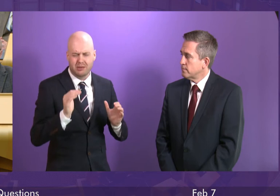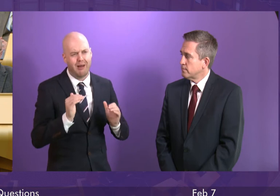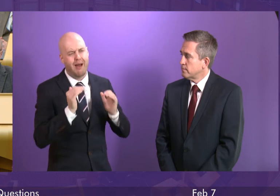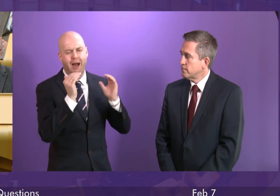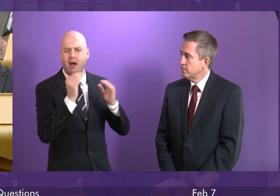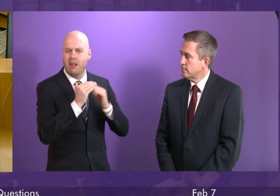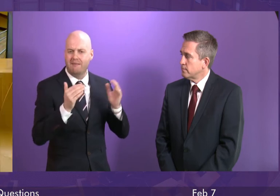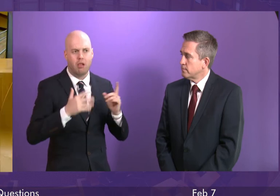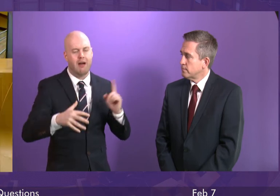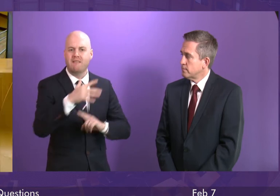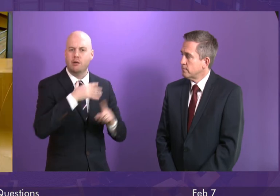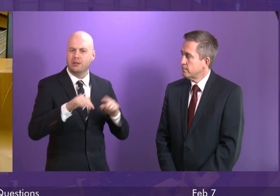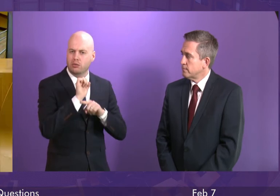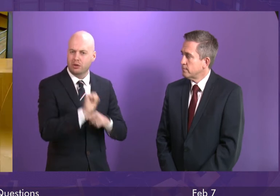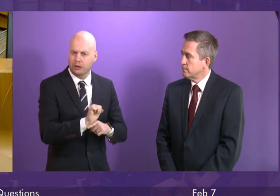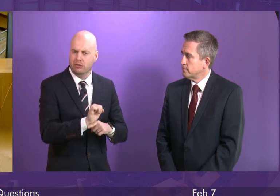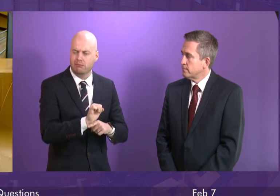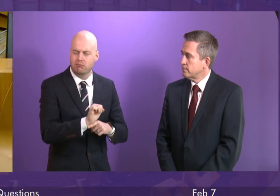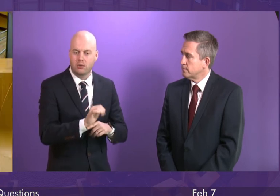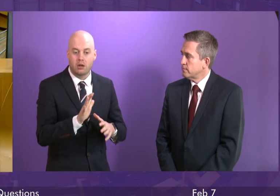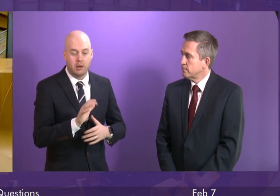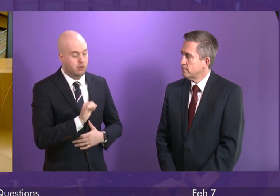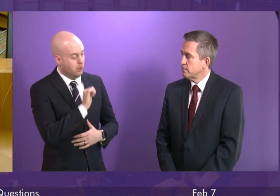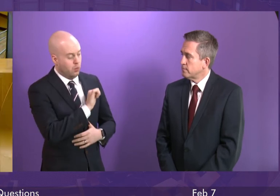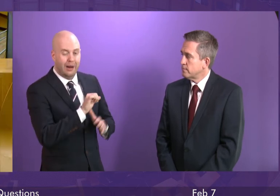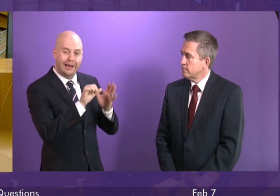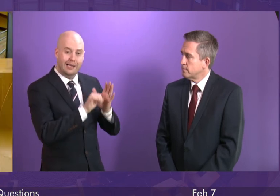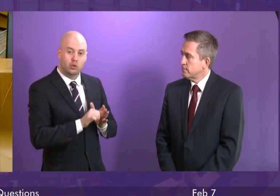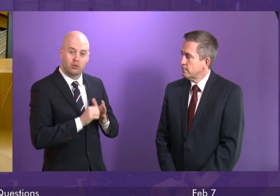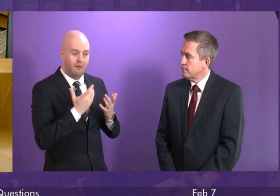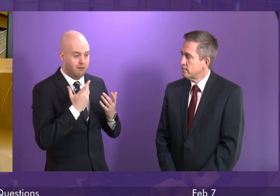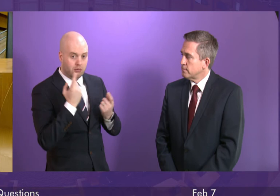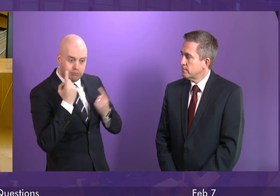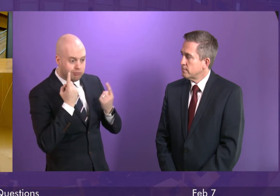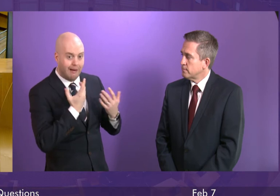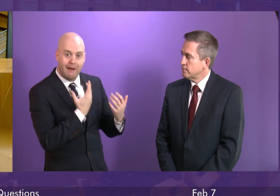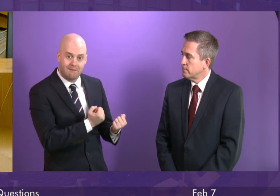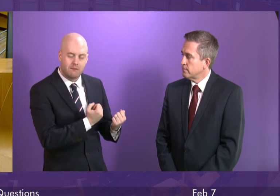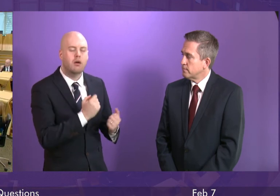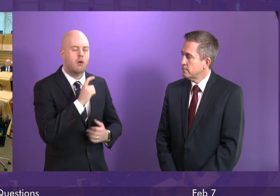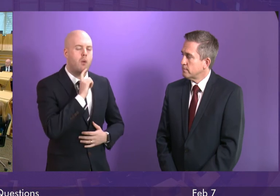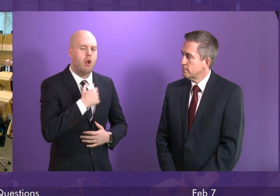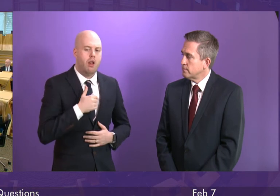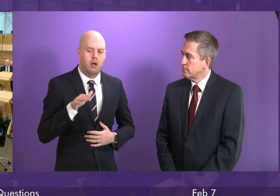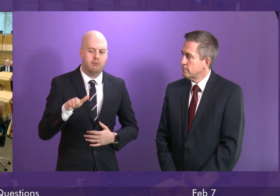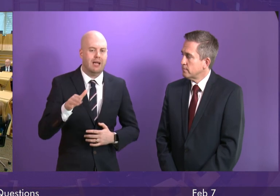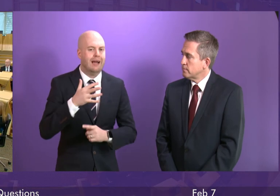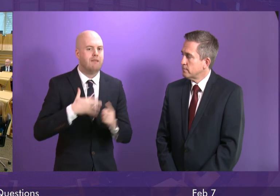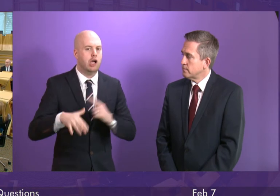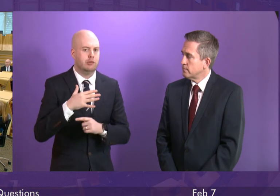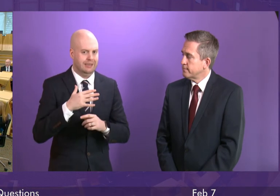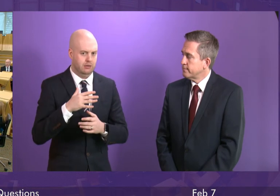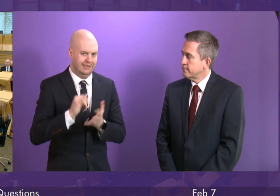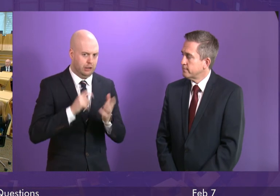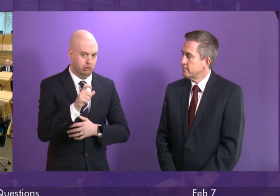if there are specific issues that Mr Greer is concerned about in that respect, I will ask the Environment Secretary to correspond with him to